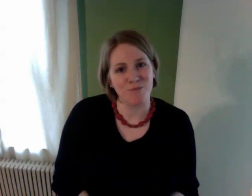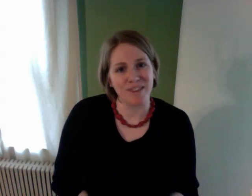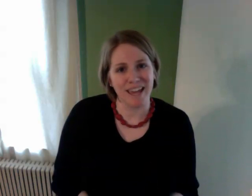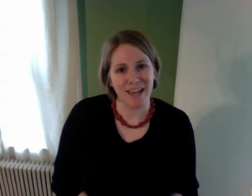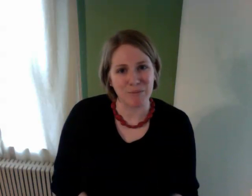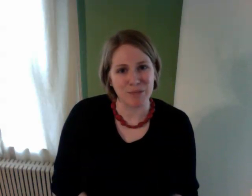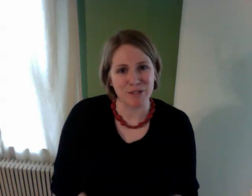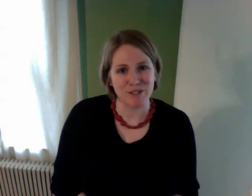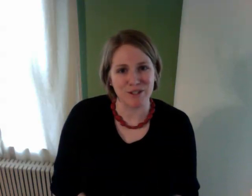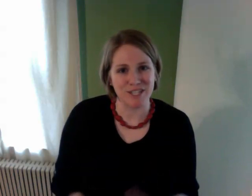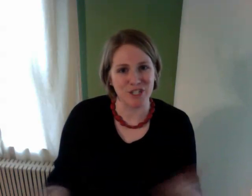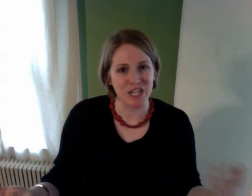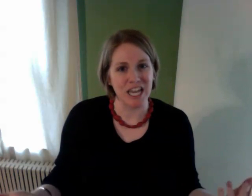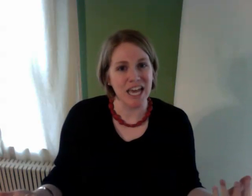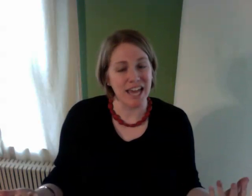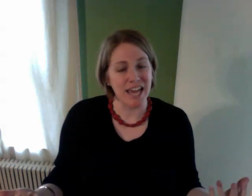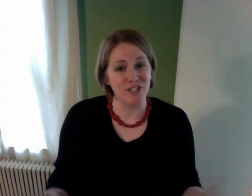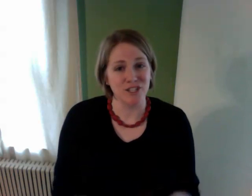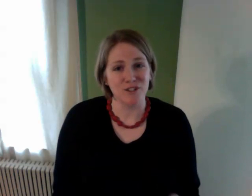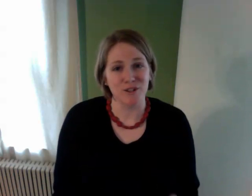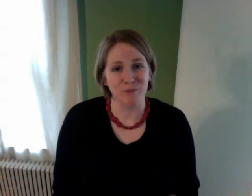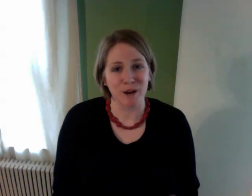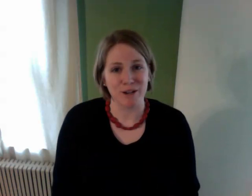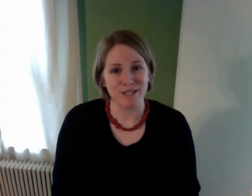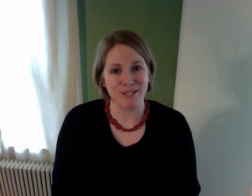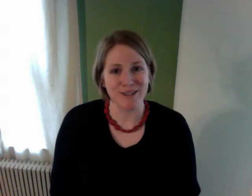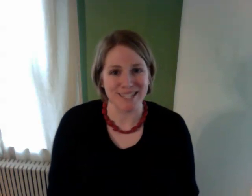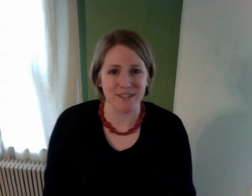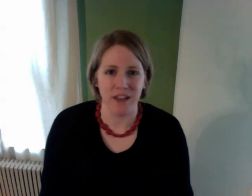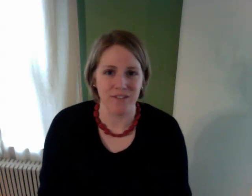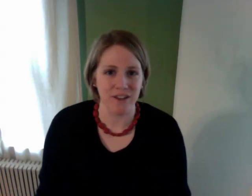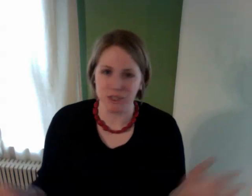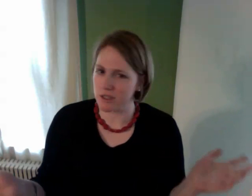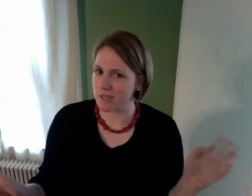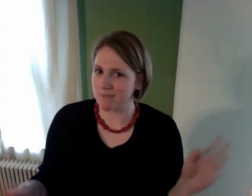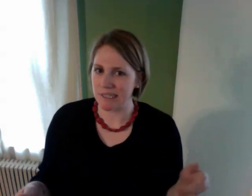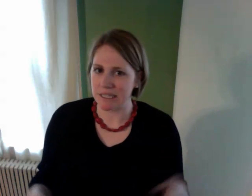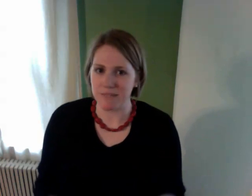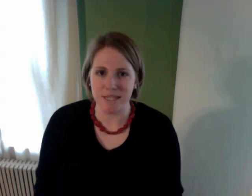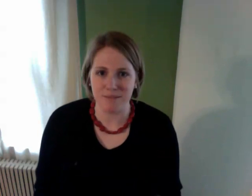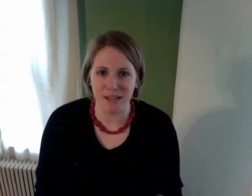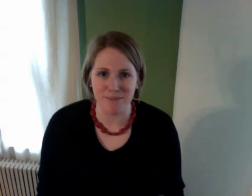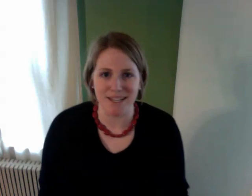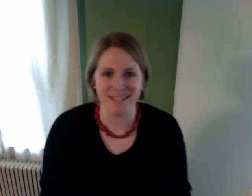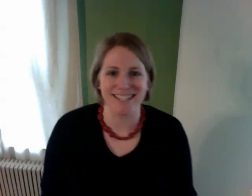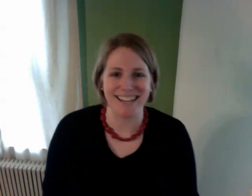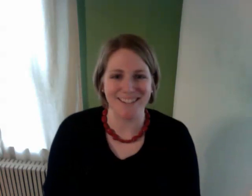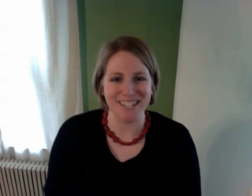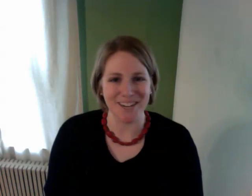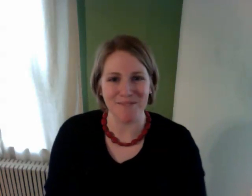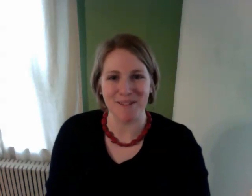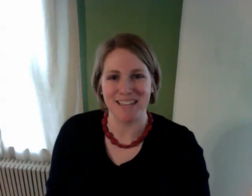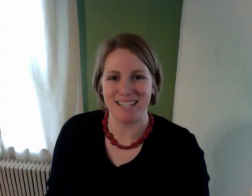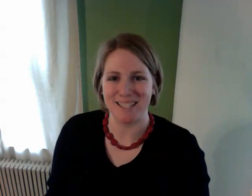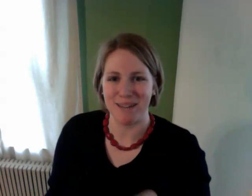that that helps you as you're teaching addition to your primary students if you have any questions leave me some comments and I'd love to hear from you thanks so much